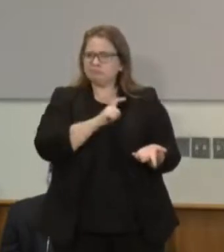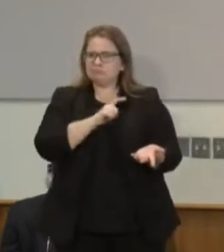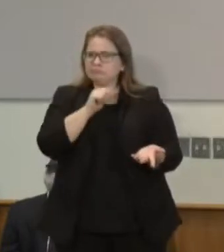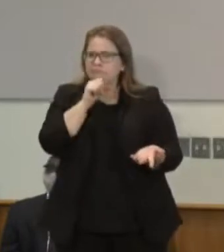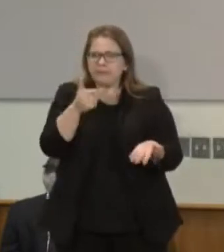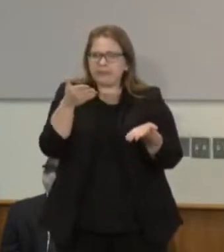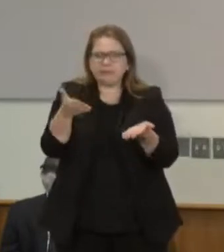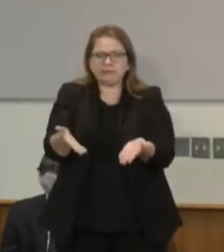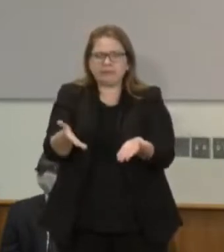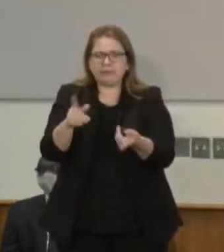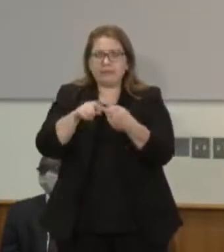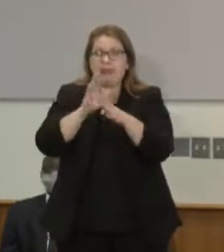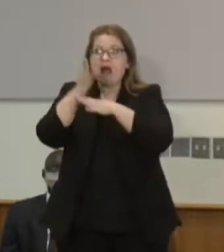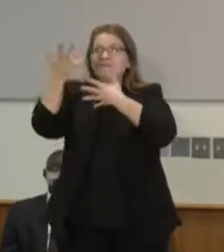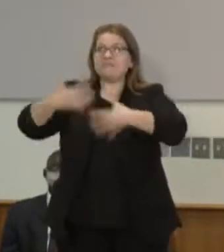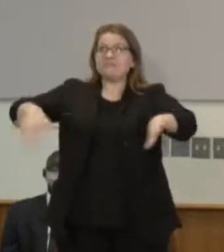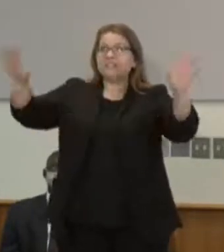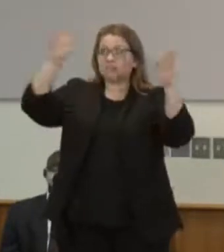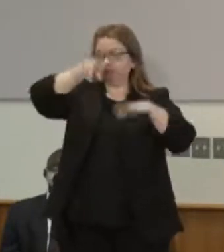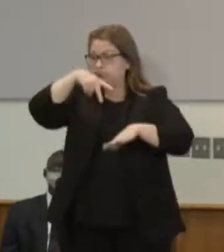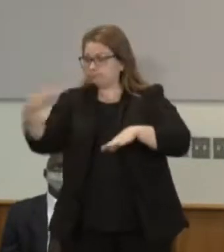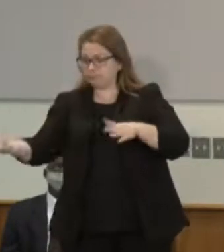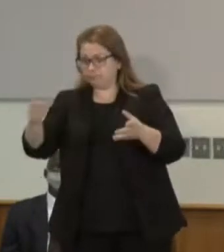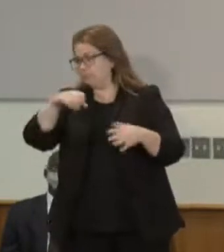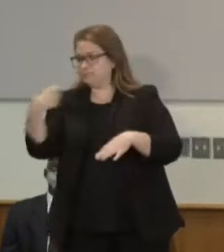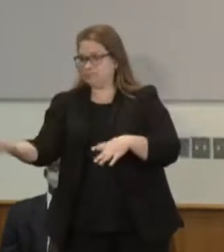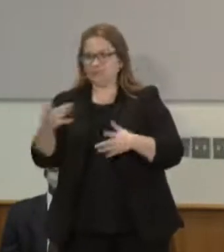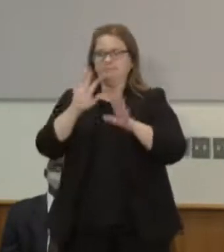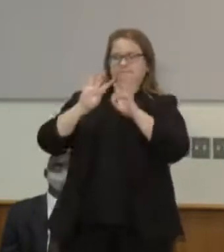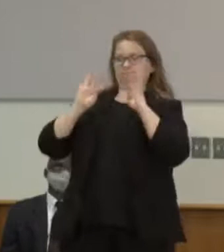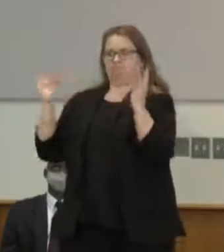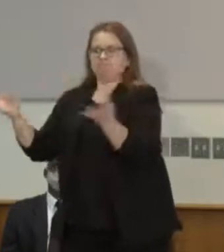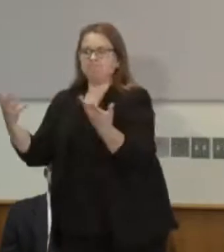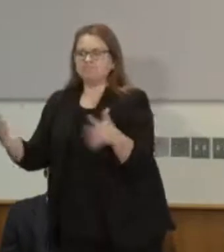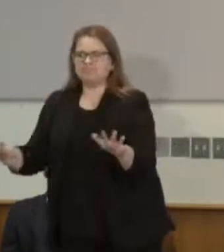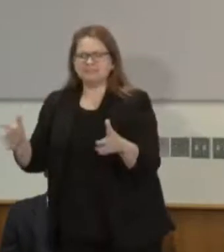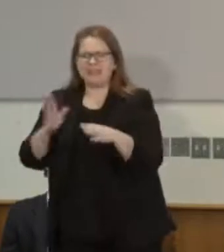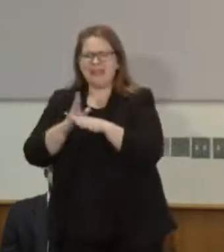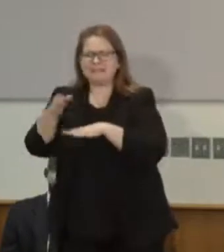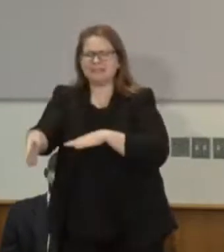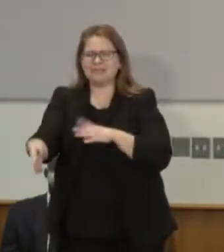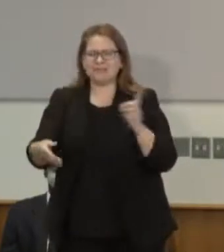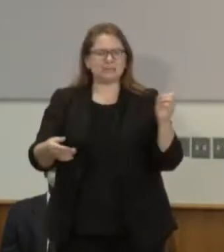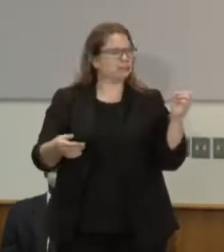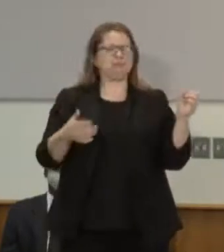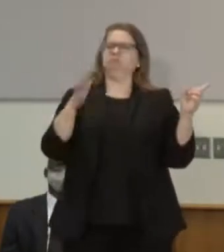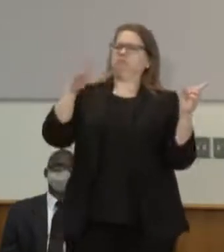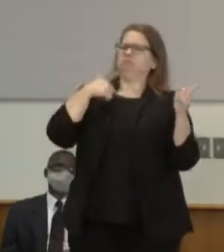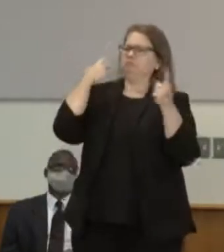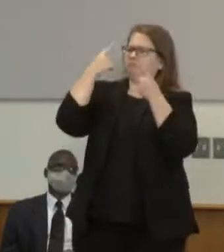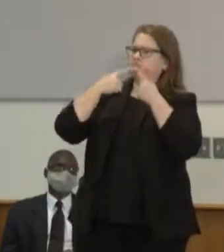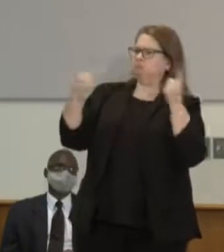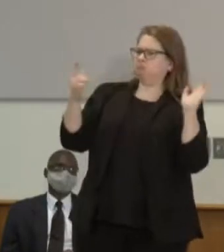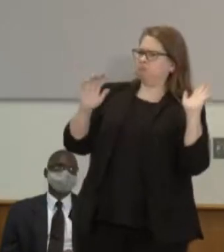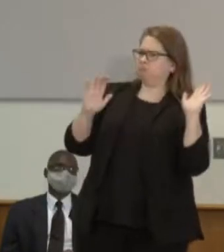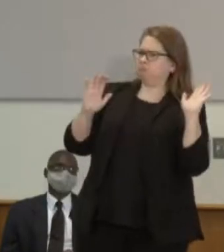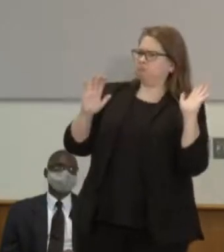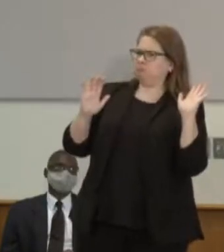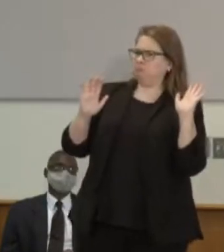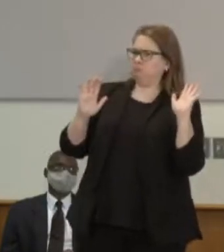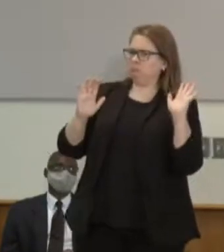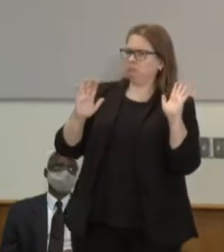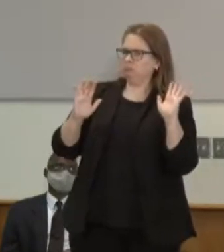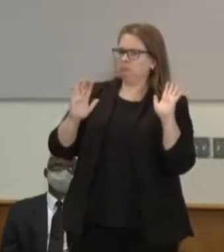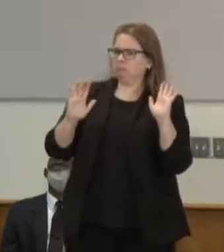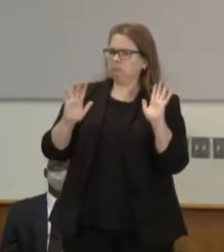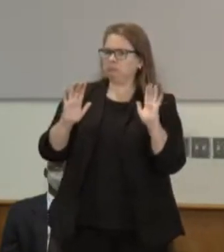the statue was on the ground I don't agree with that from what I know about this is he went out there to